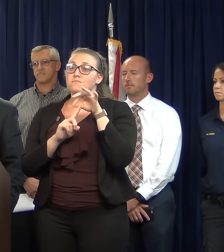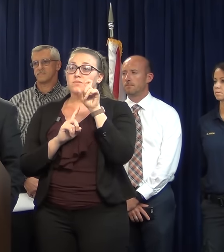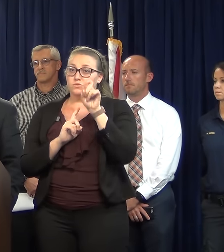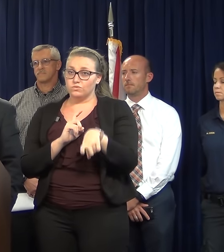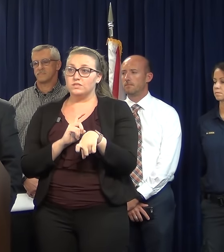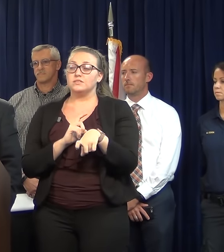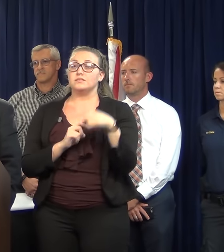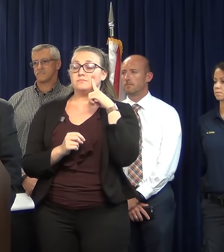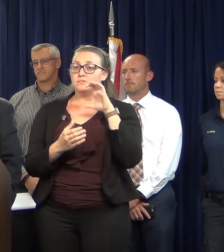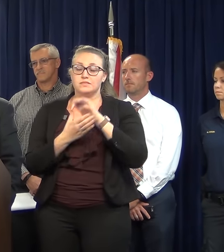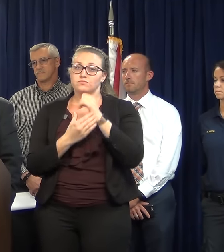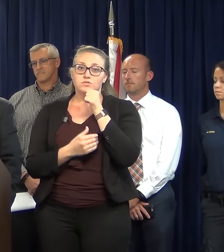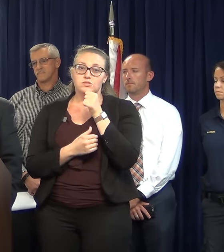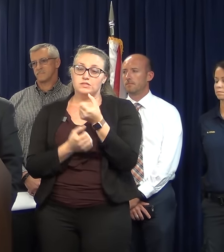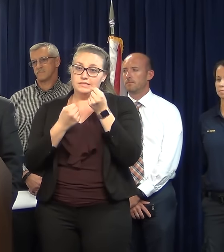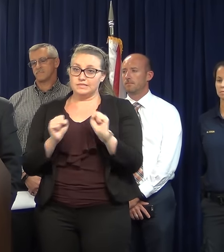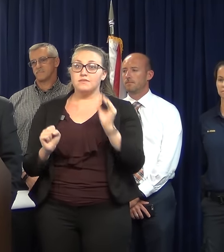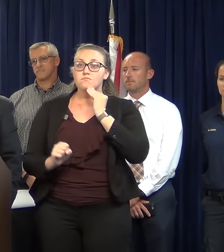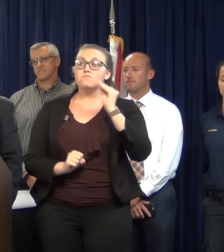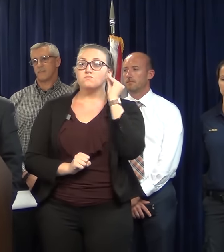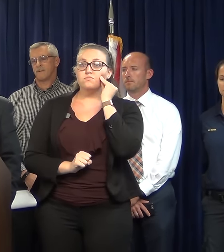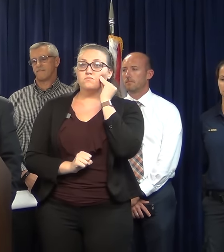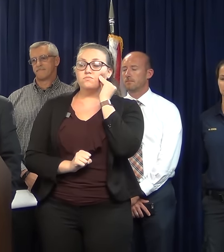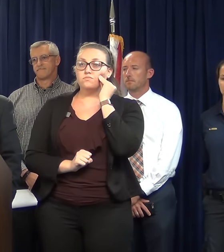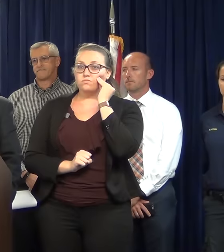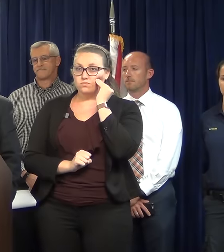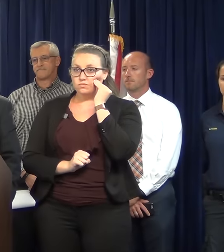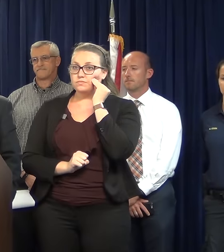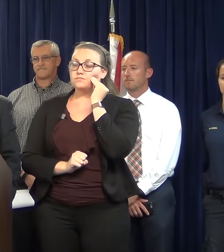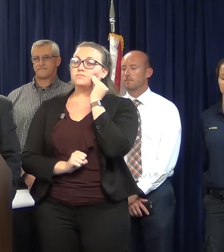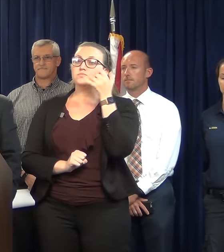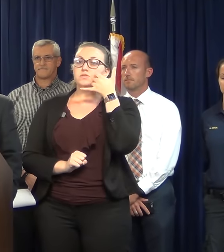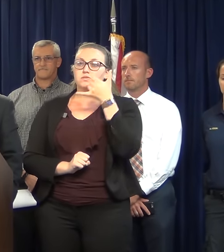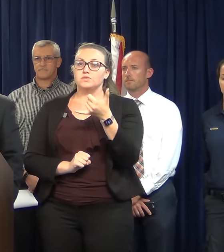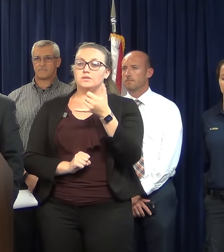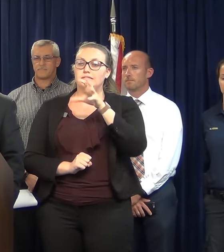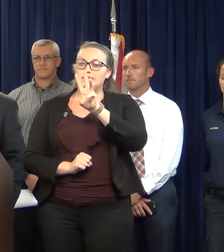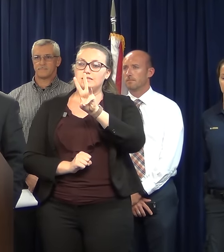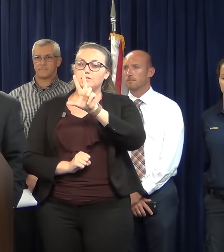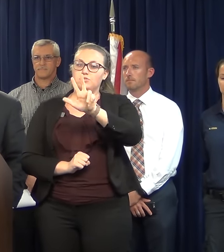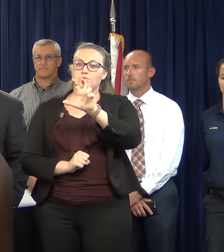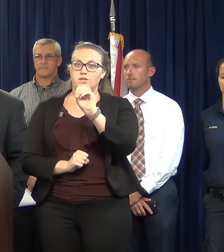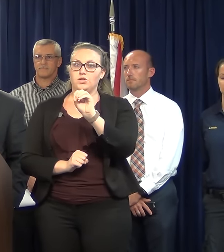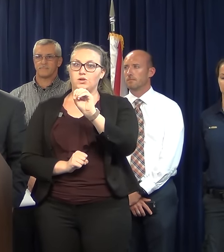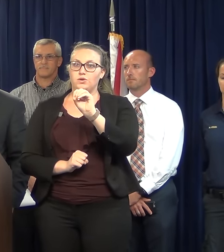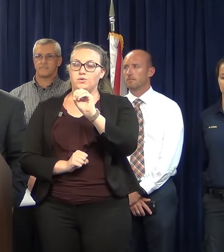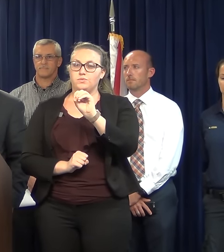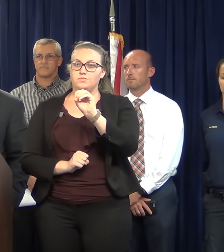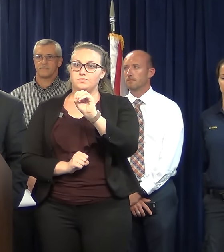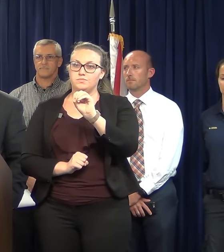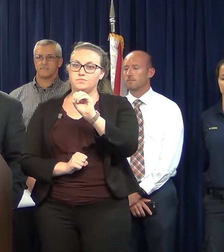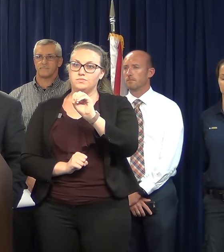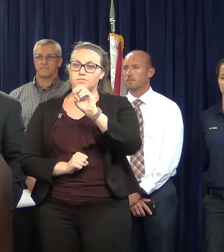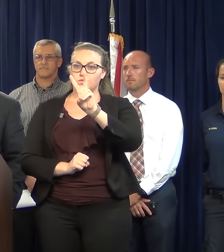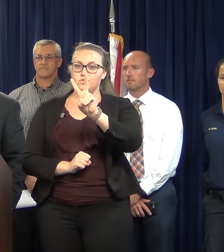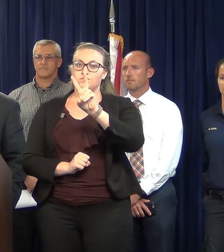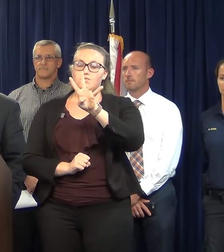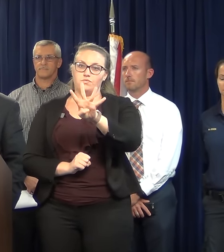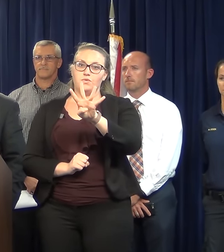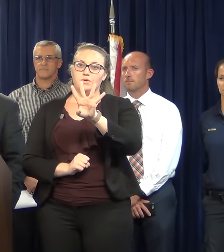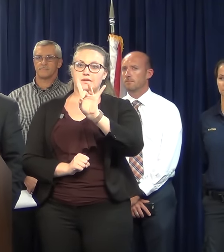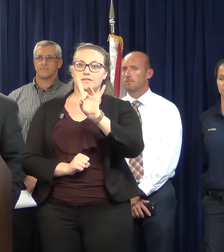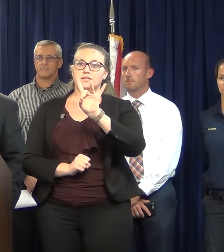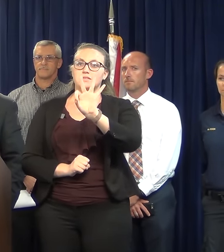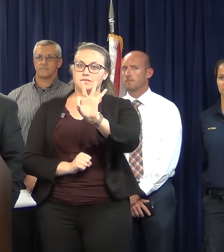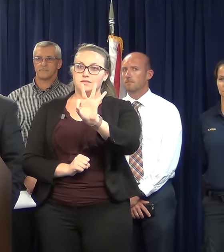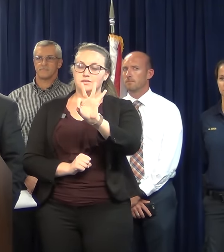they are unsafe in their homes, they are encouraged to call 630-CITY. That is 630-2489